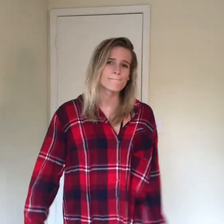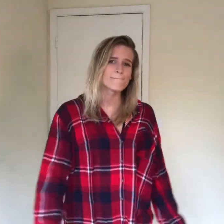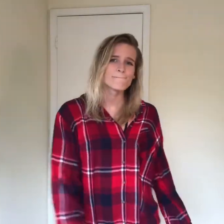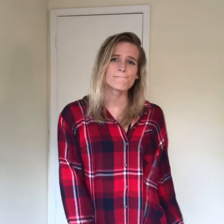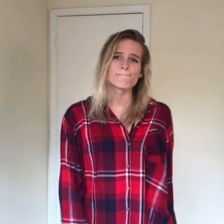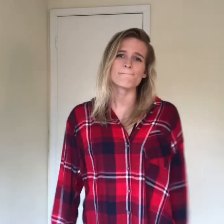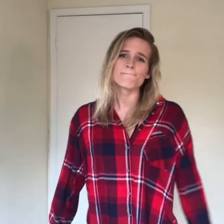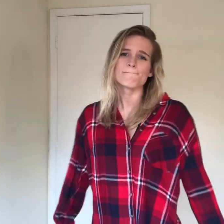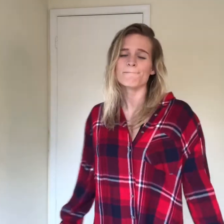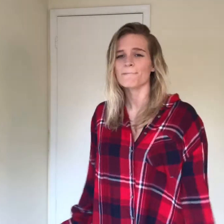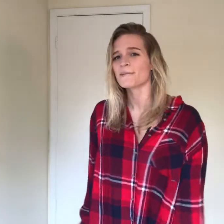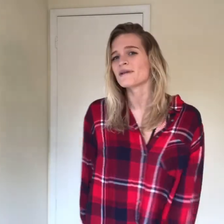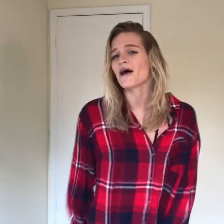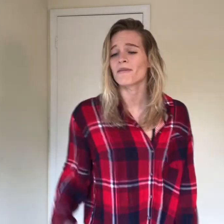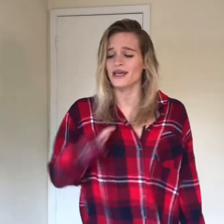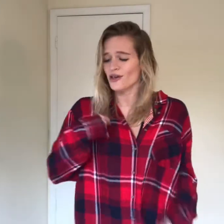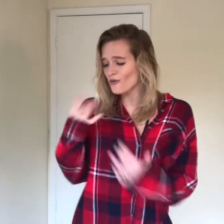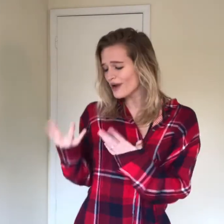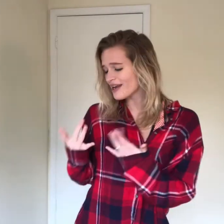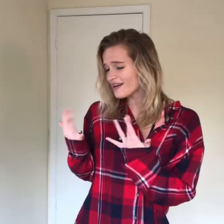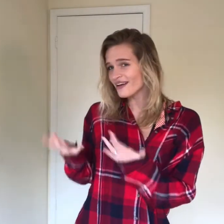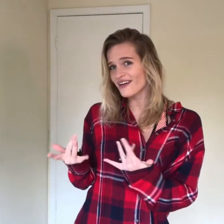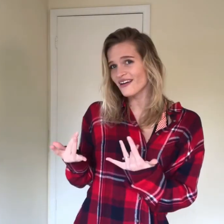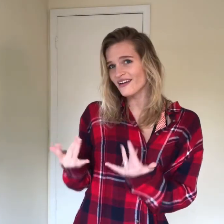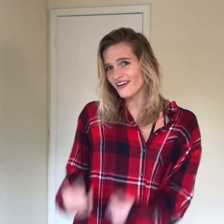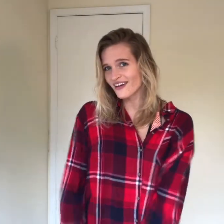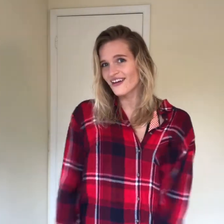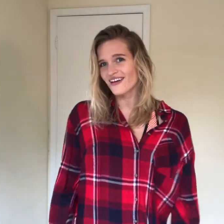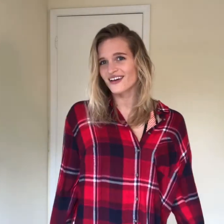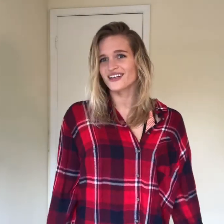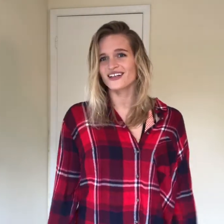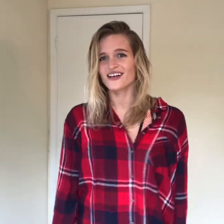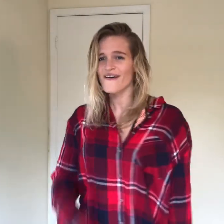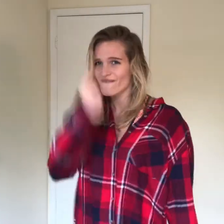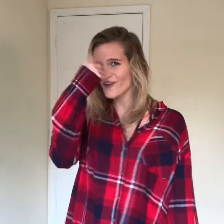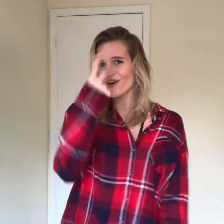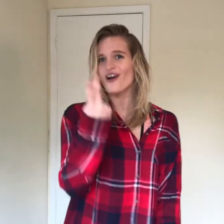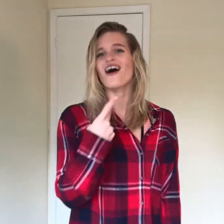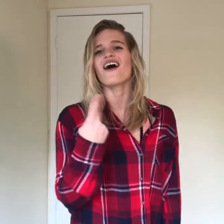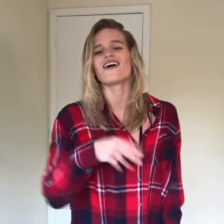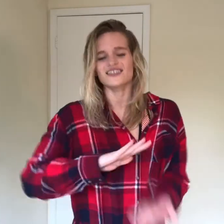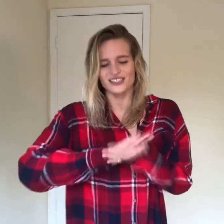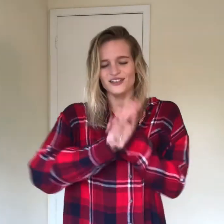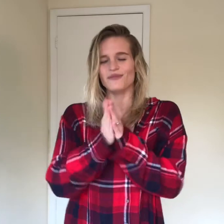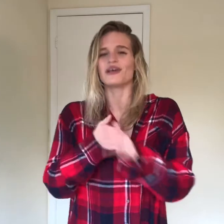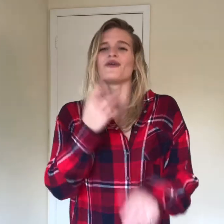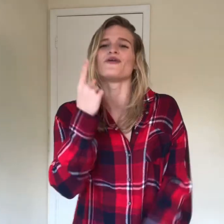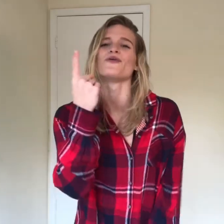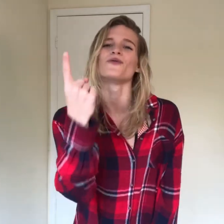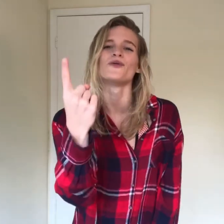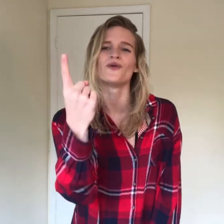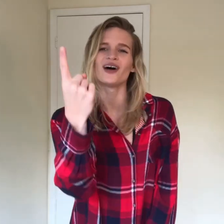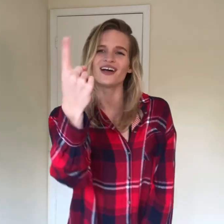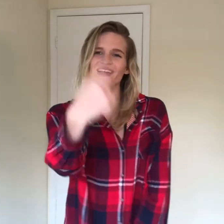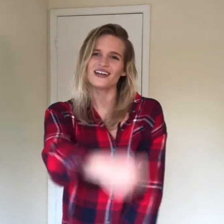And I'll be waiting for our hearts to be one